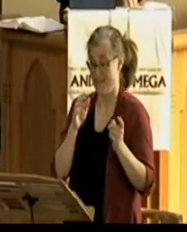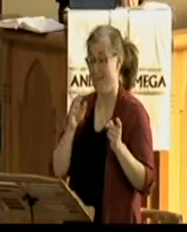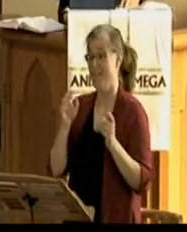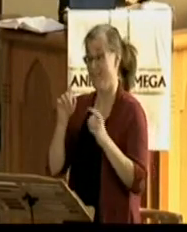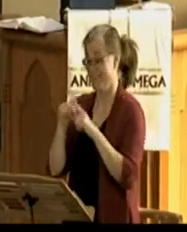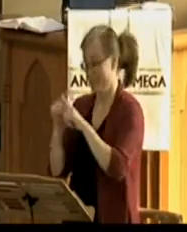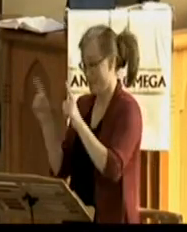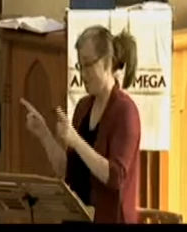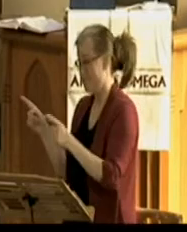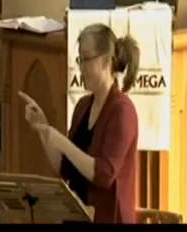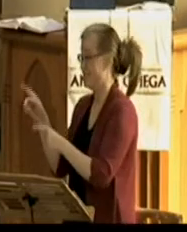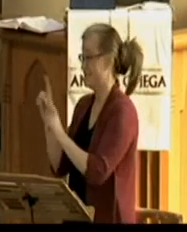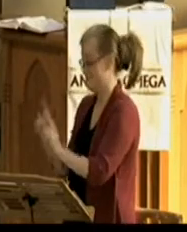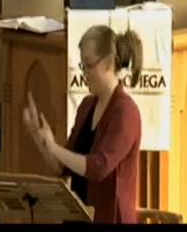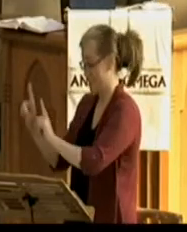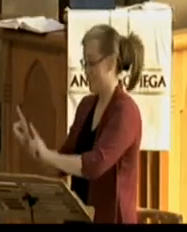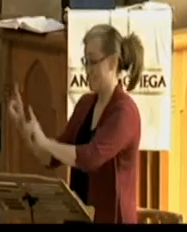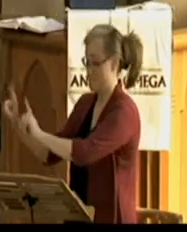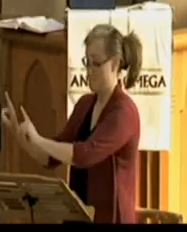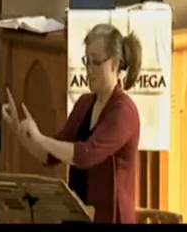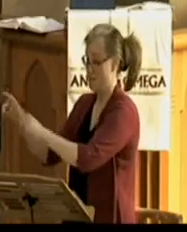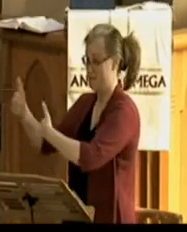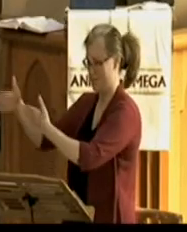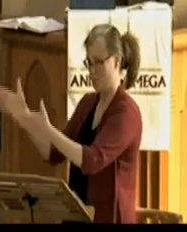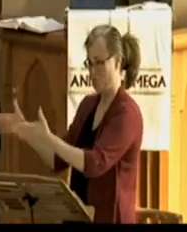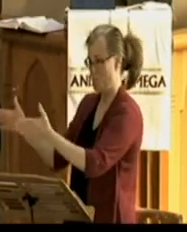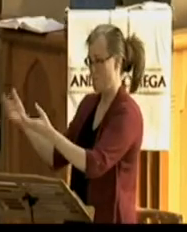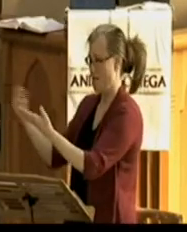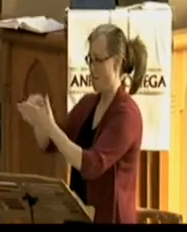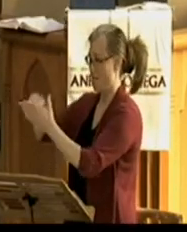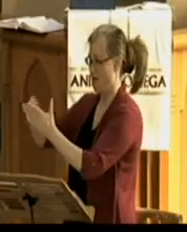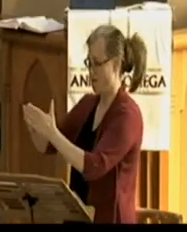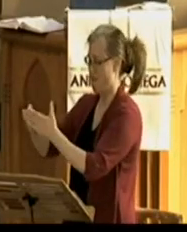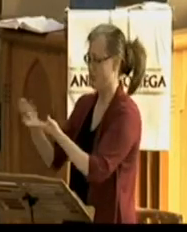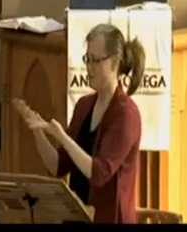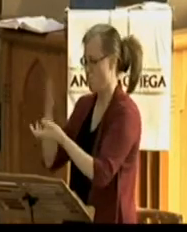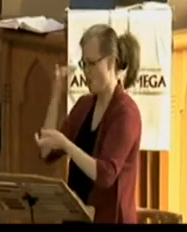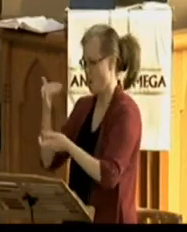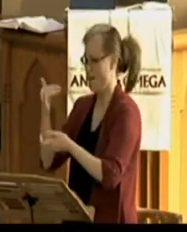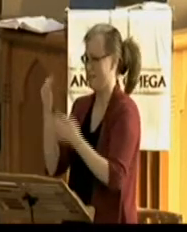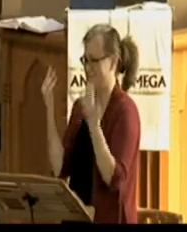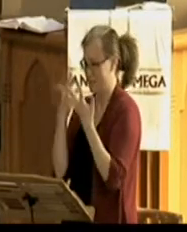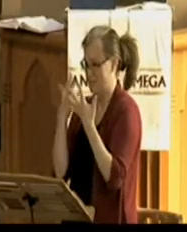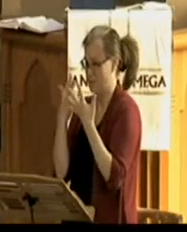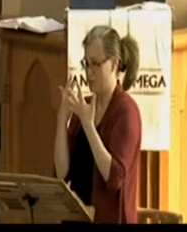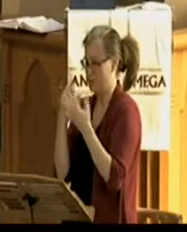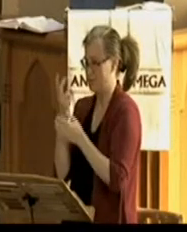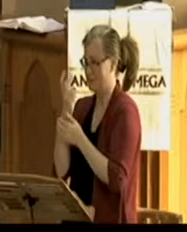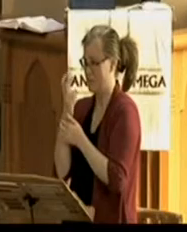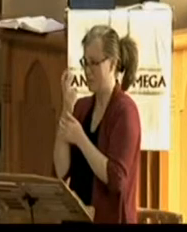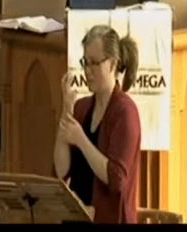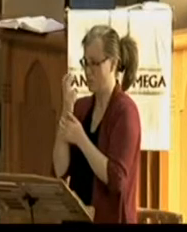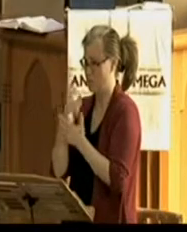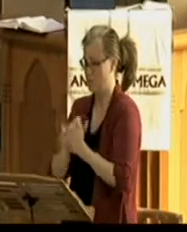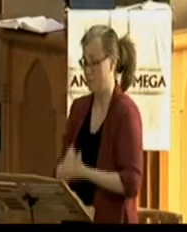However, now, even a week later, after Jesus showed himself to them, they were locked away again.